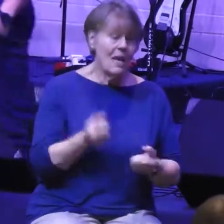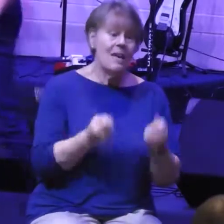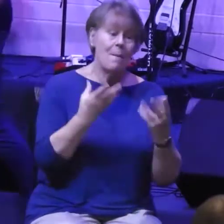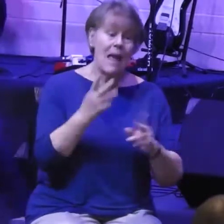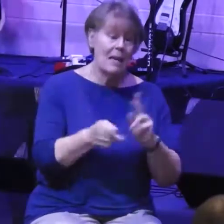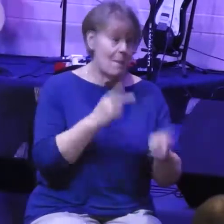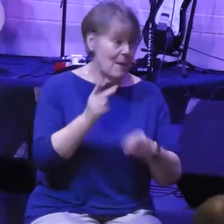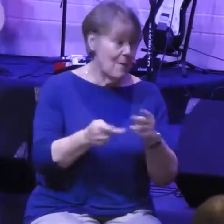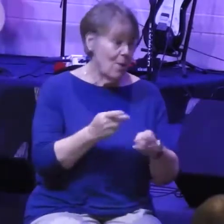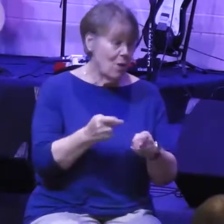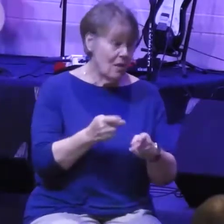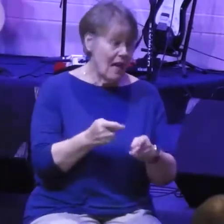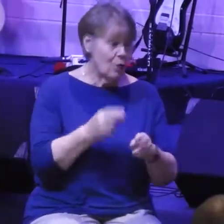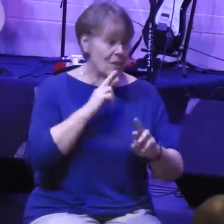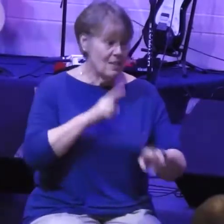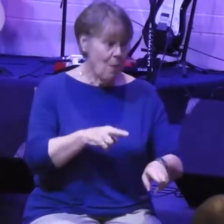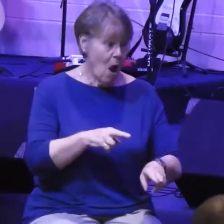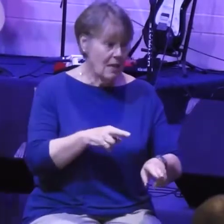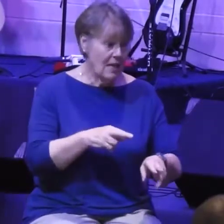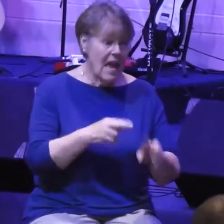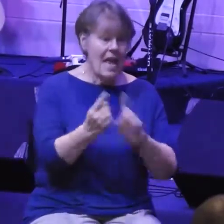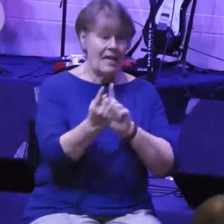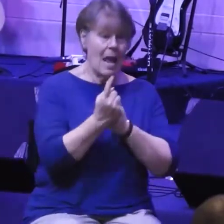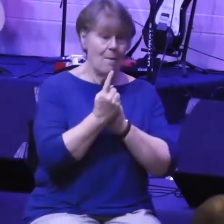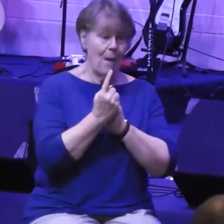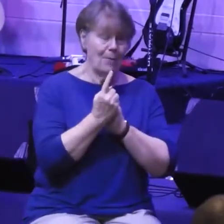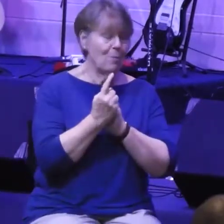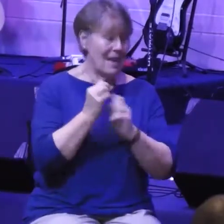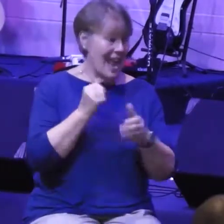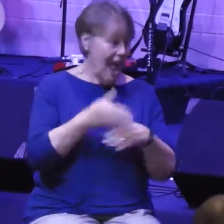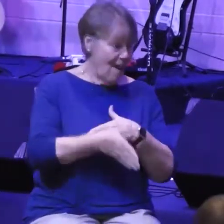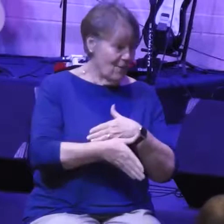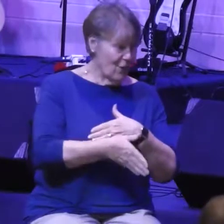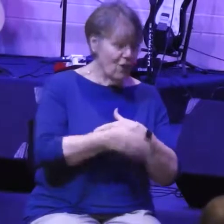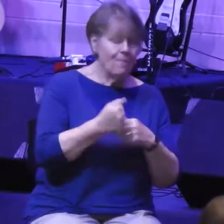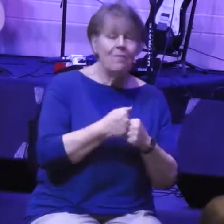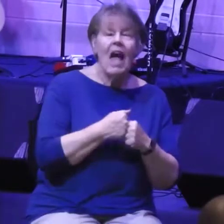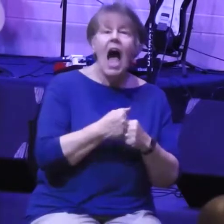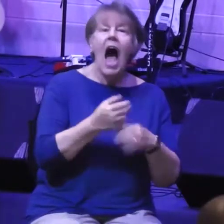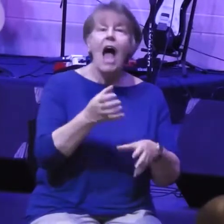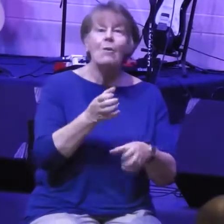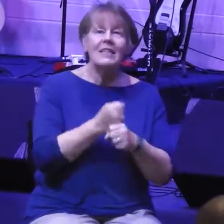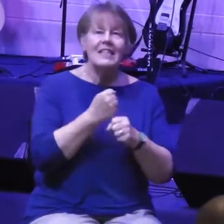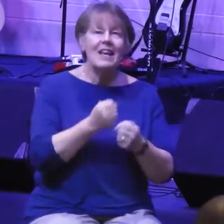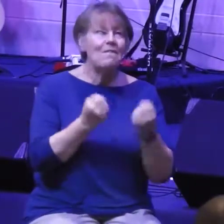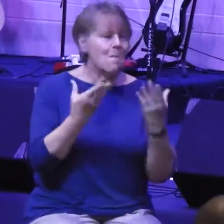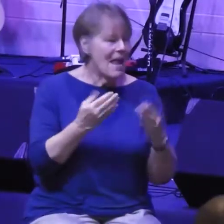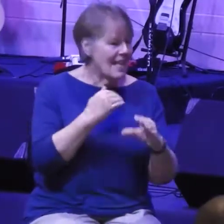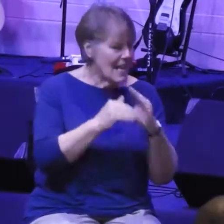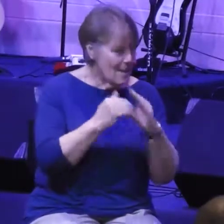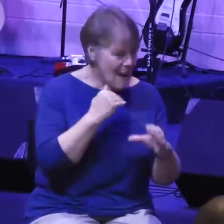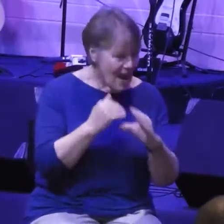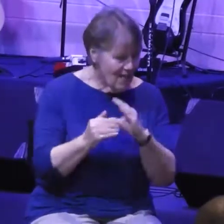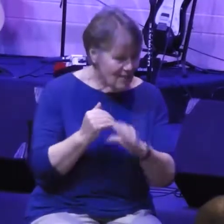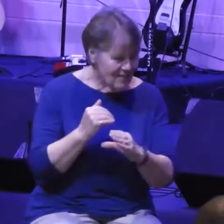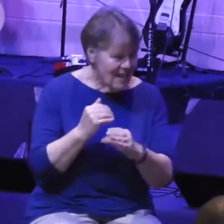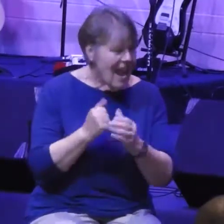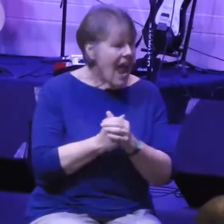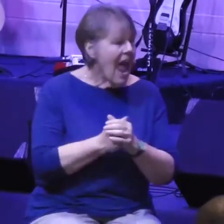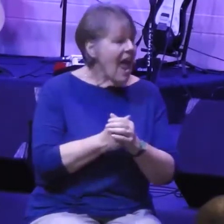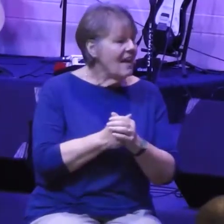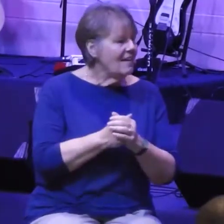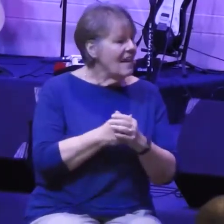the sermon. A lot of people came up and talked to me afterwards. I got a number of emails. And there just seemed to be a really high